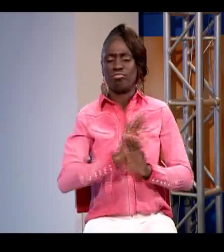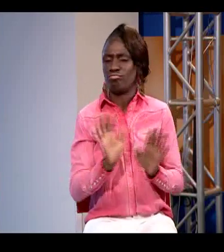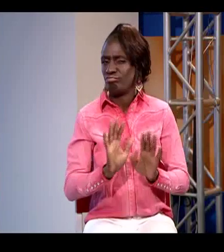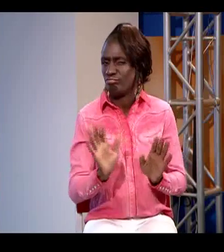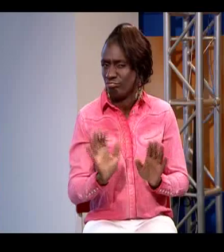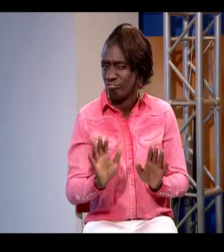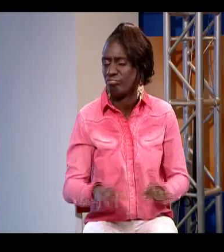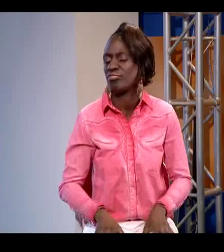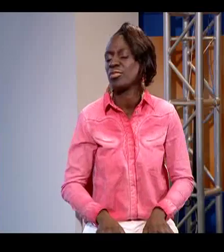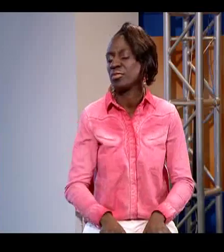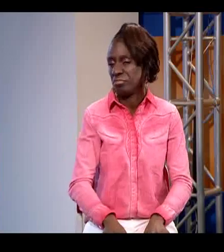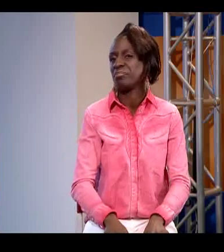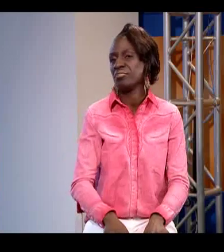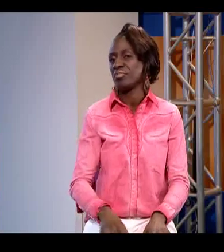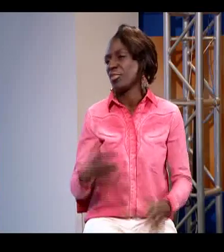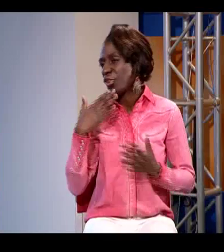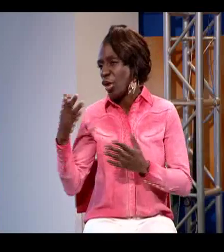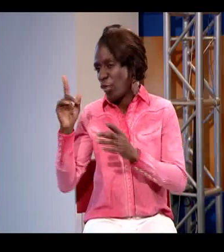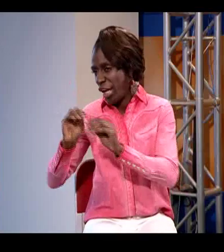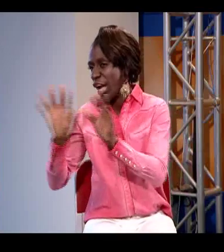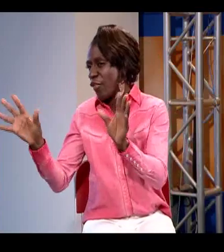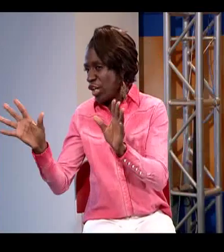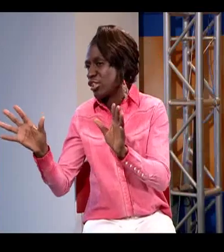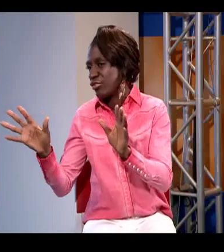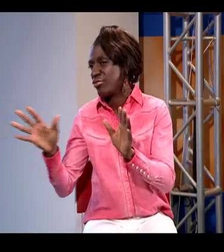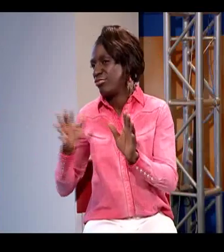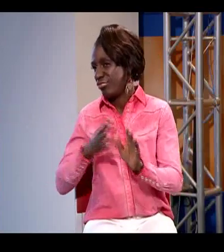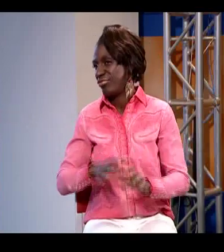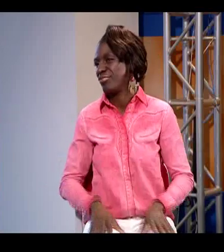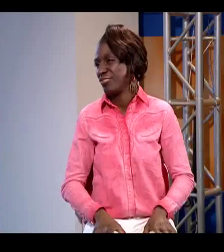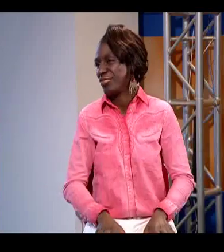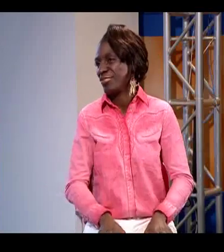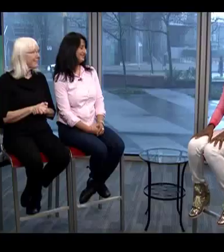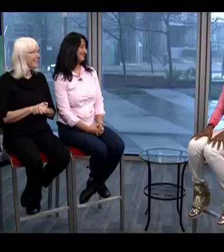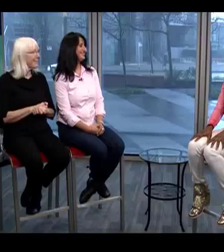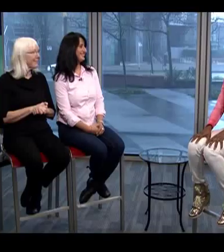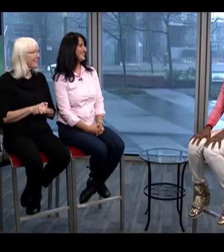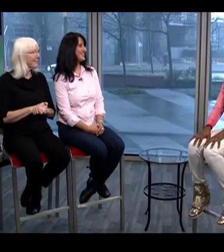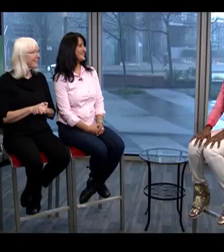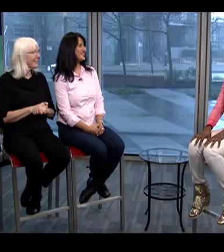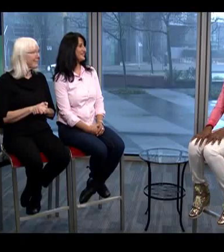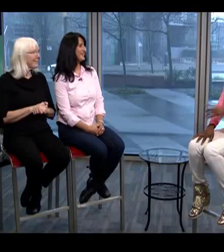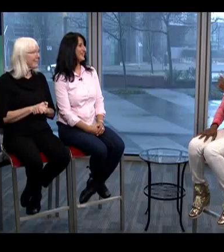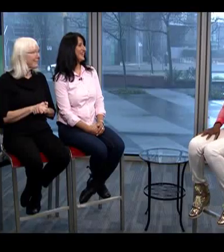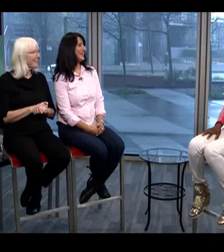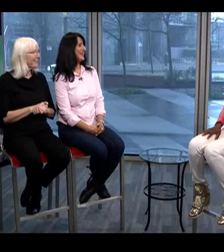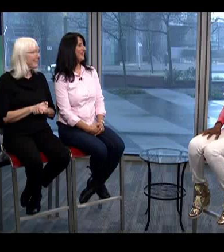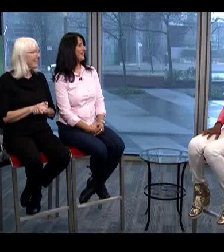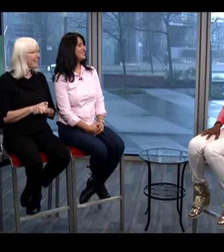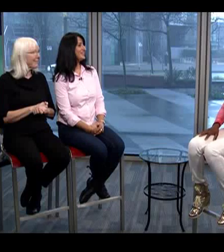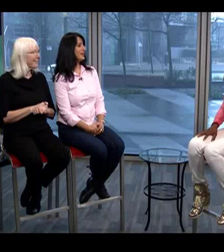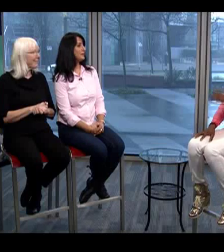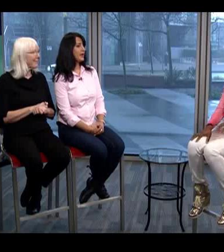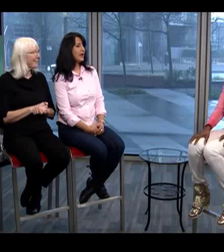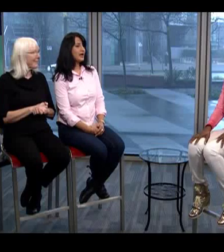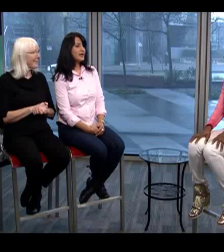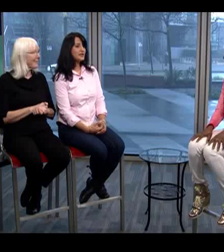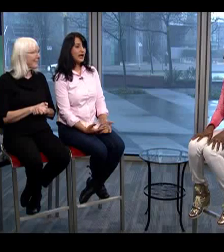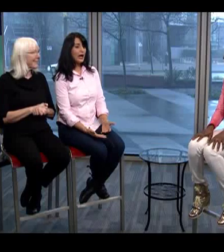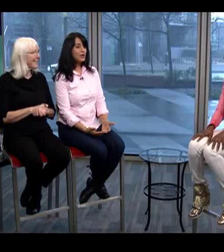hearing impaired term which we typically don't use anymore so thank you for all that information clarifying that all right um i